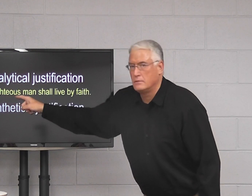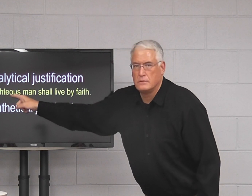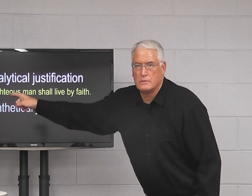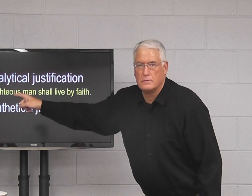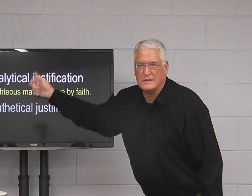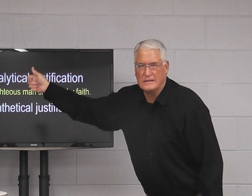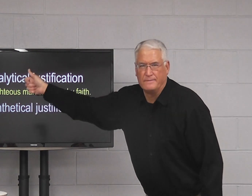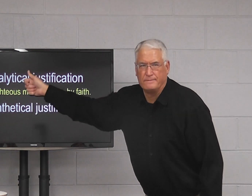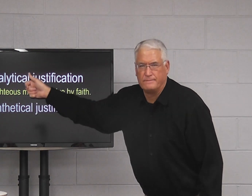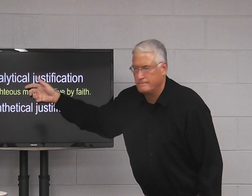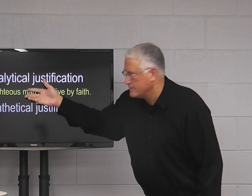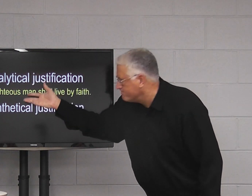meaning itself.